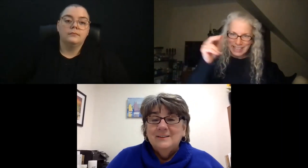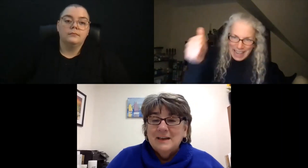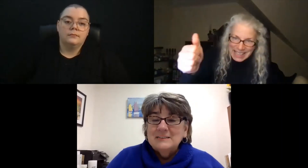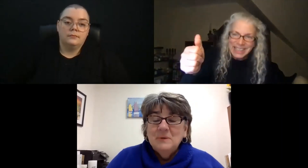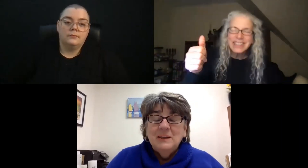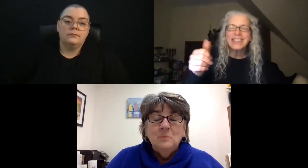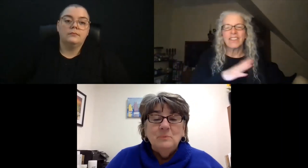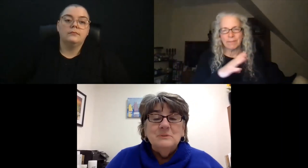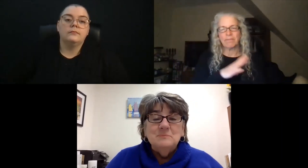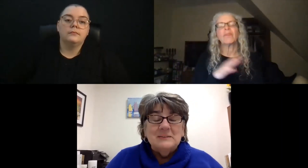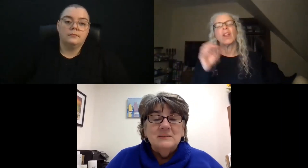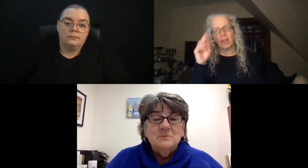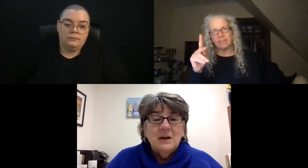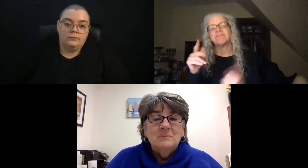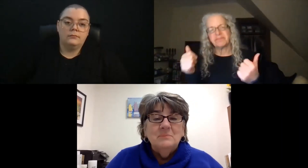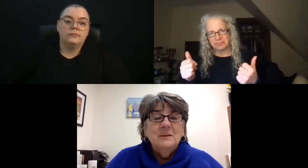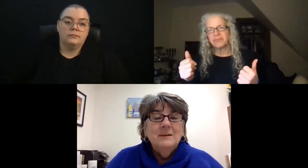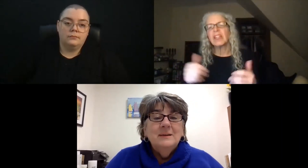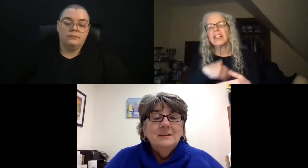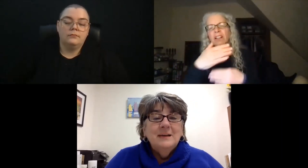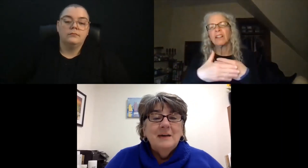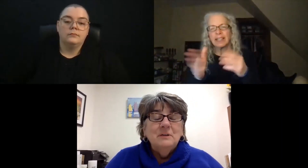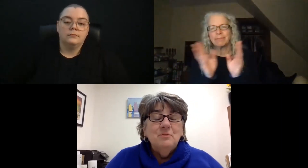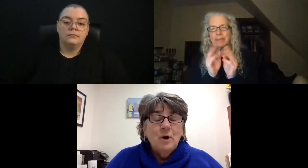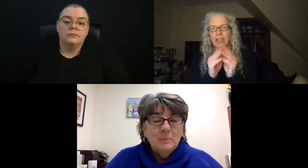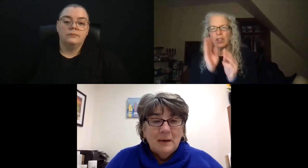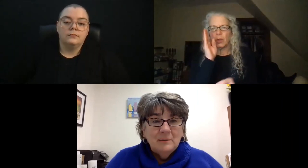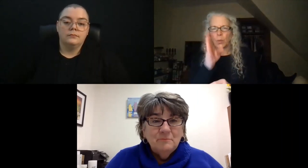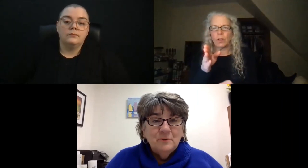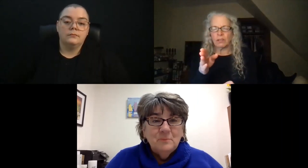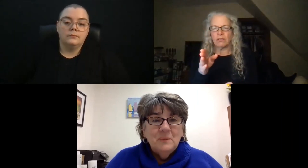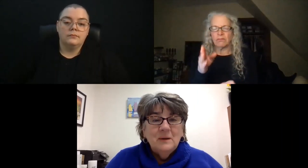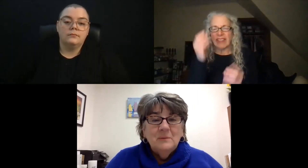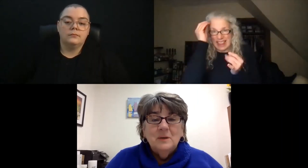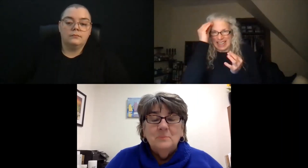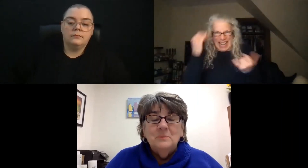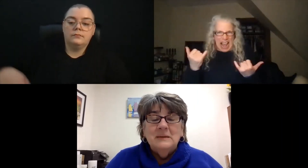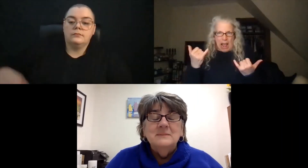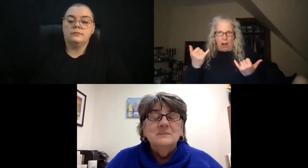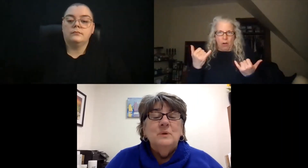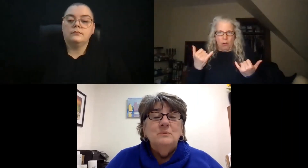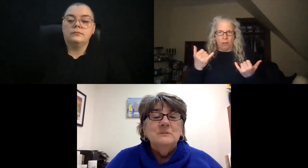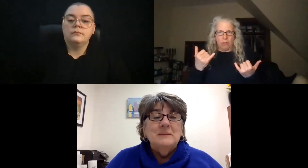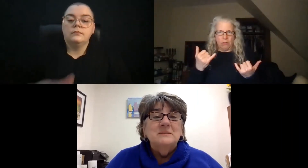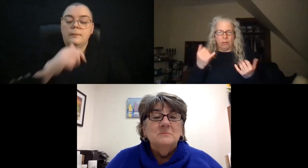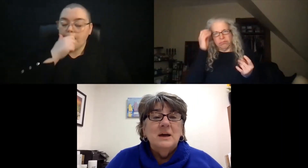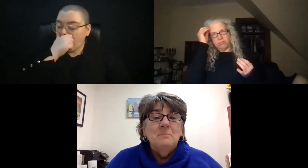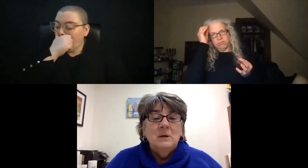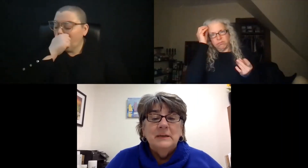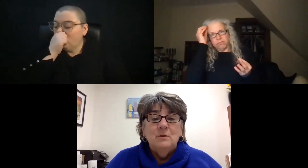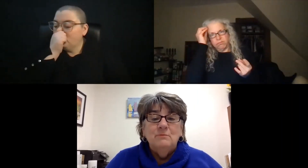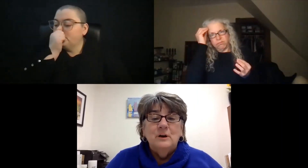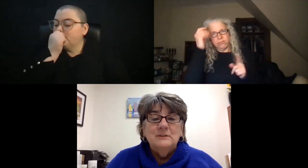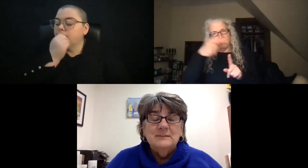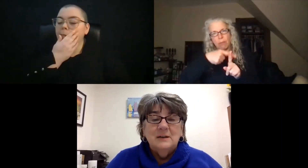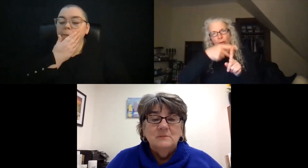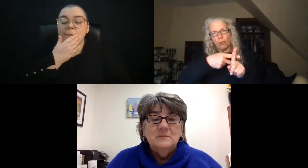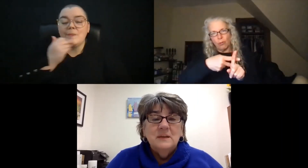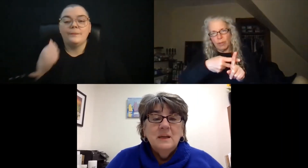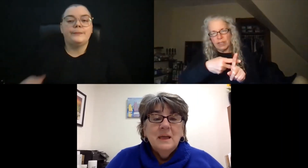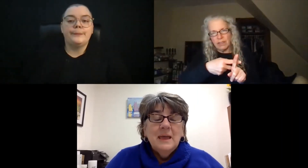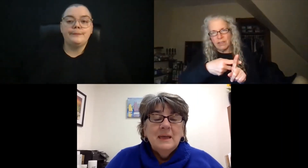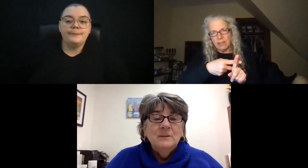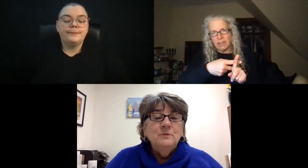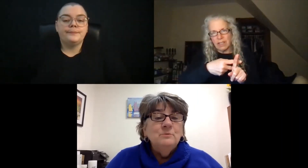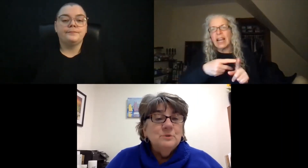right. At the next meeting, we will spend some time having thought about it for a couple of months. We will spend some time mulling over ourselves.